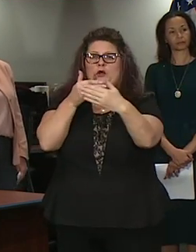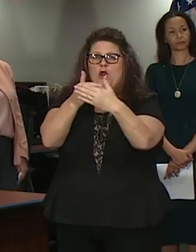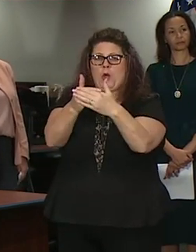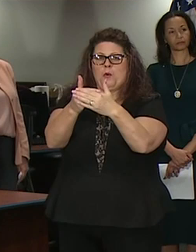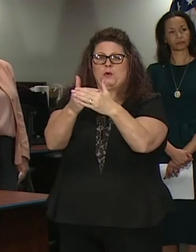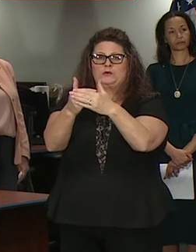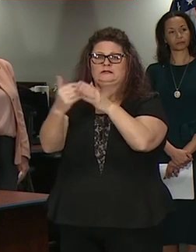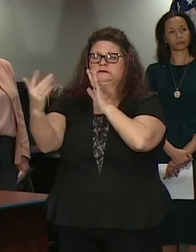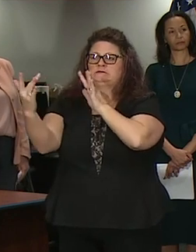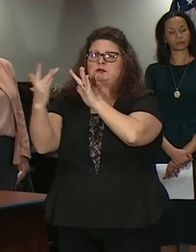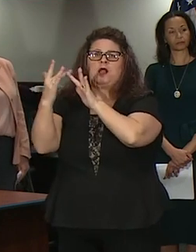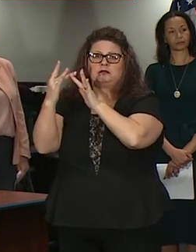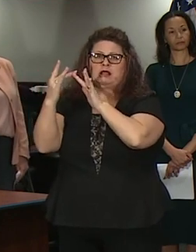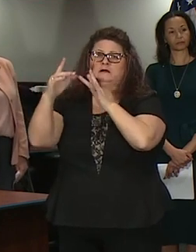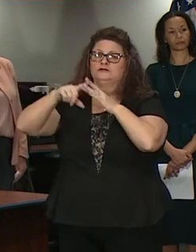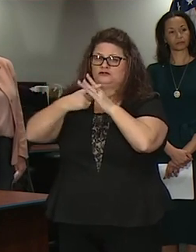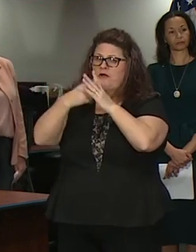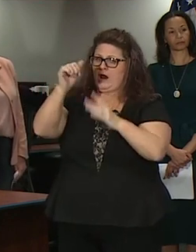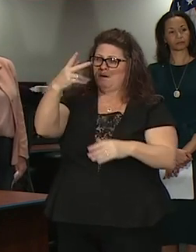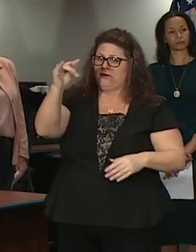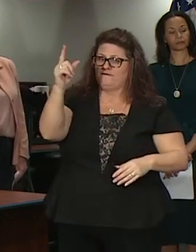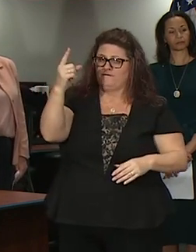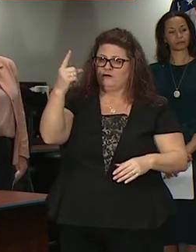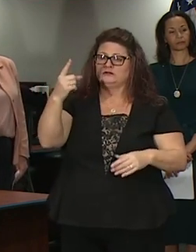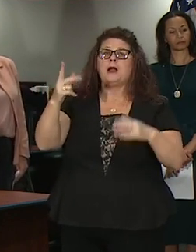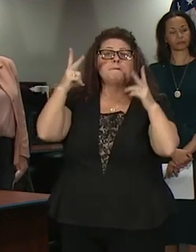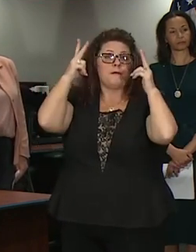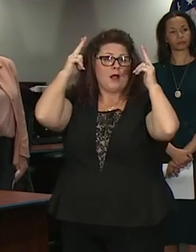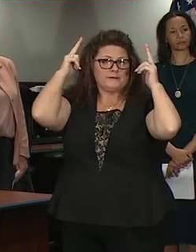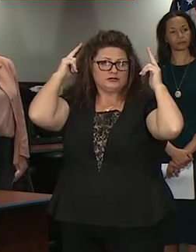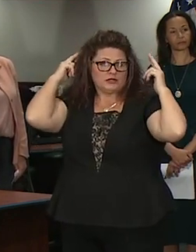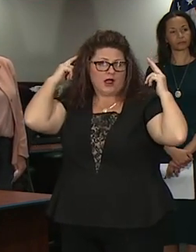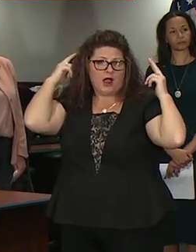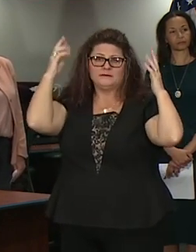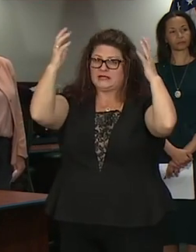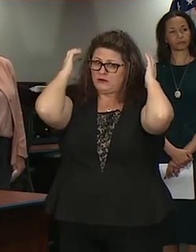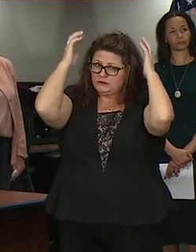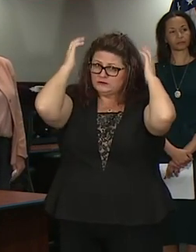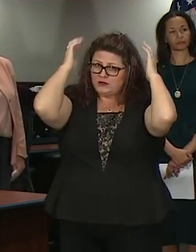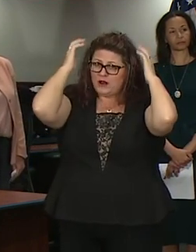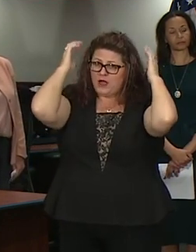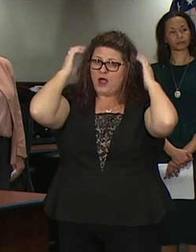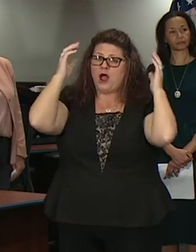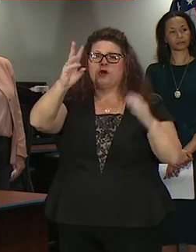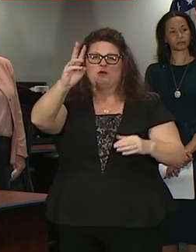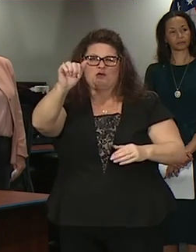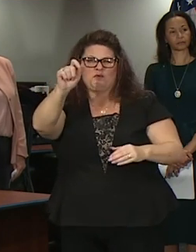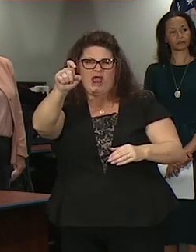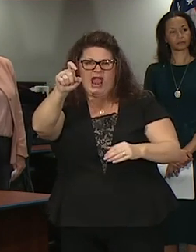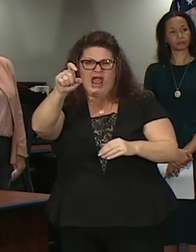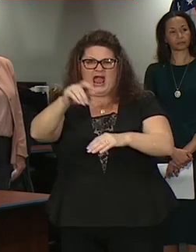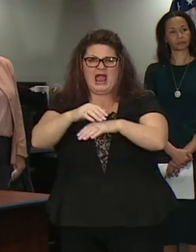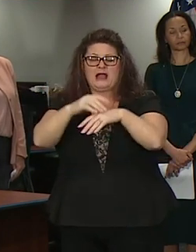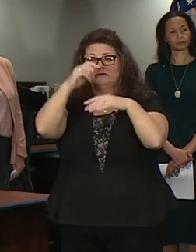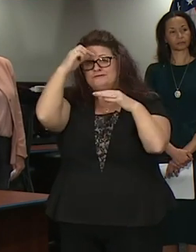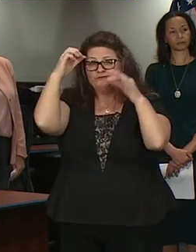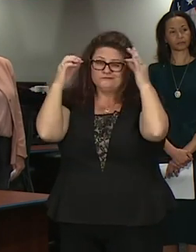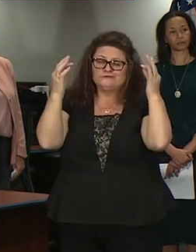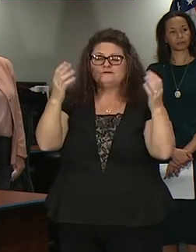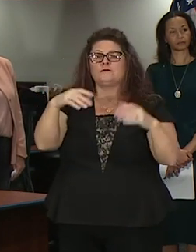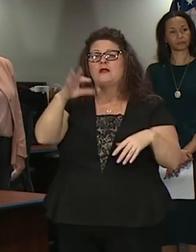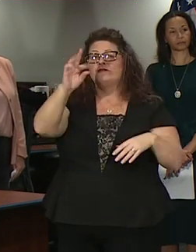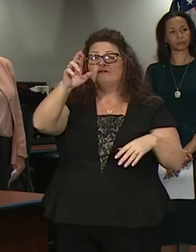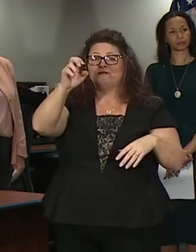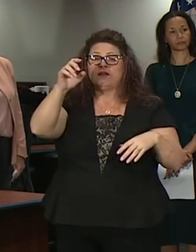closed effective April the 1st barber shops hair salons waxing salons threading salons